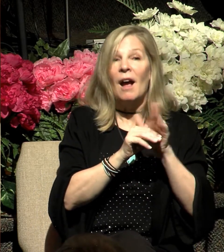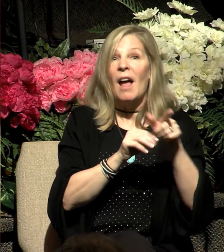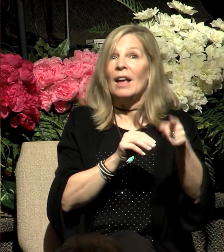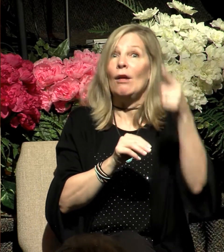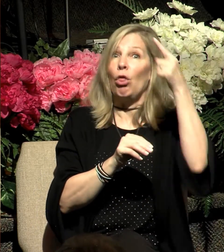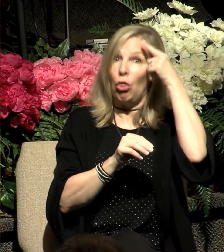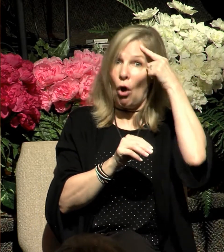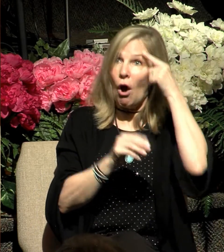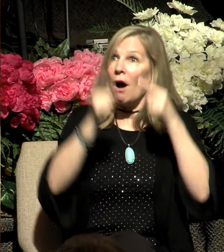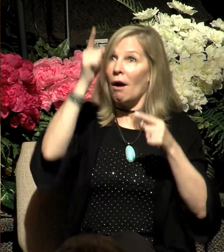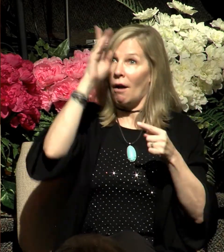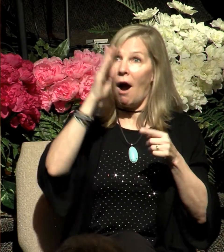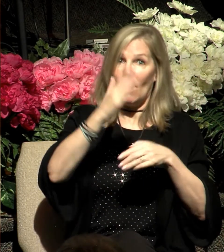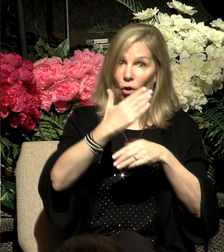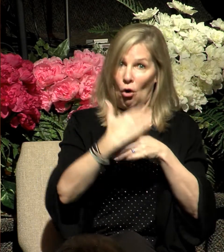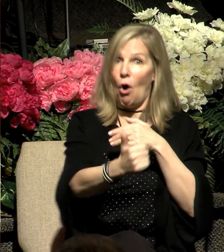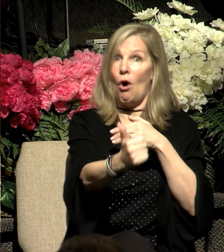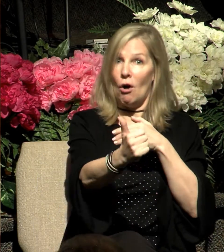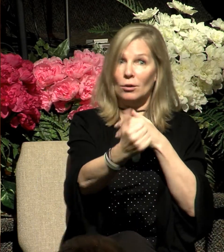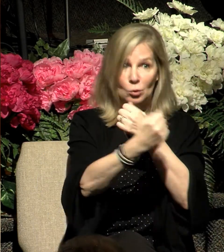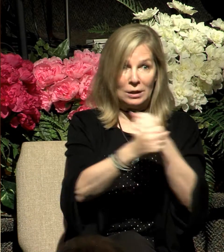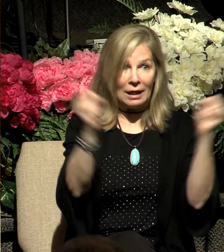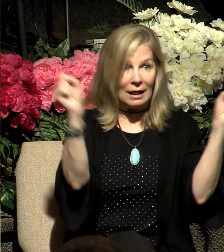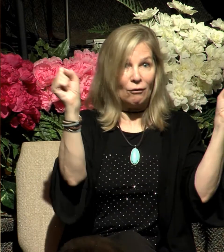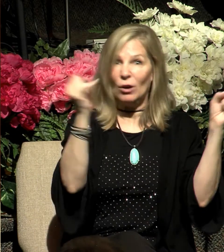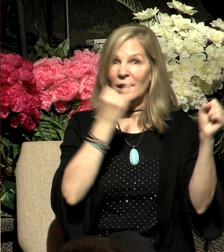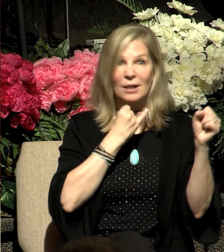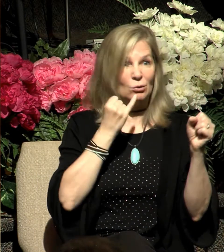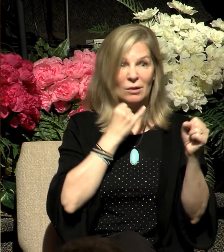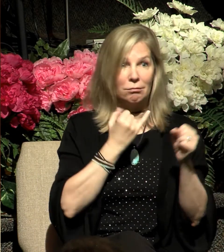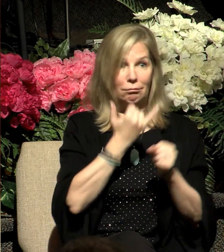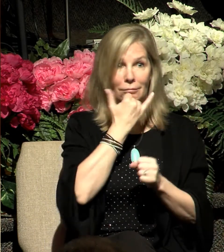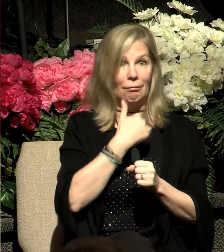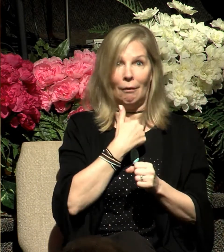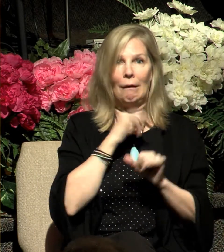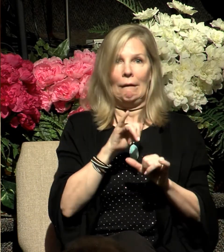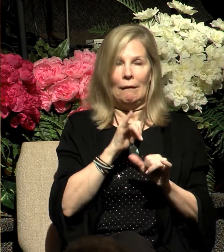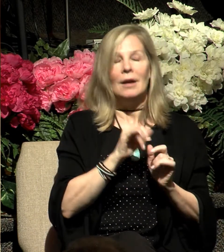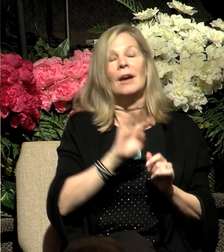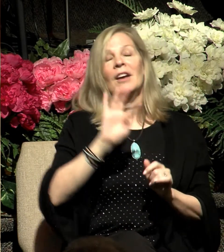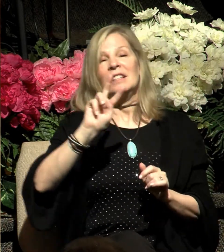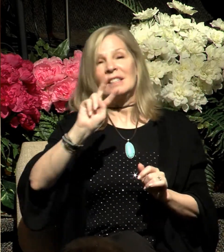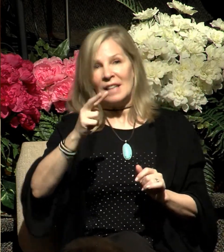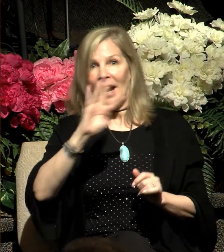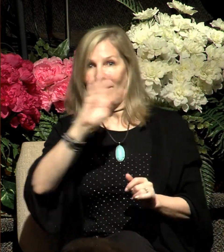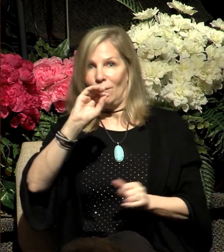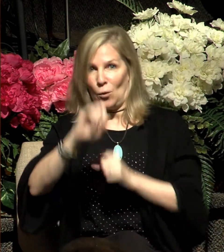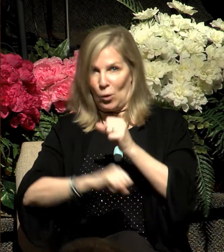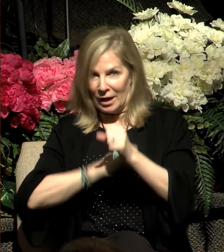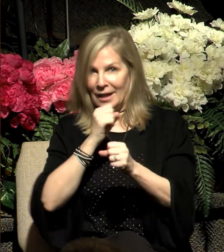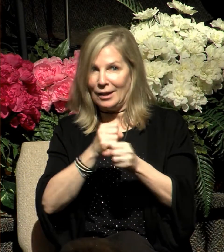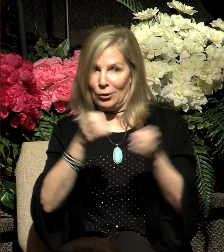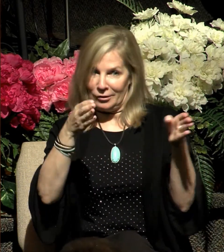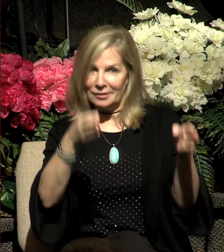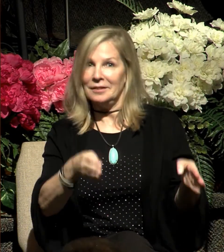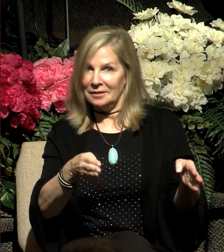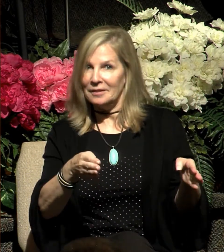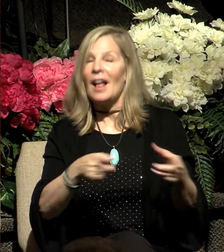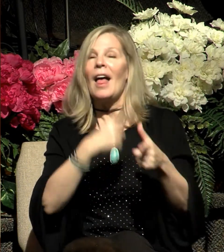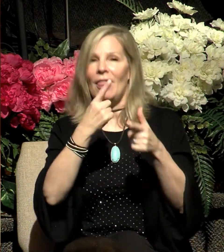called him to deliver Israel. And then the second 40 years of his life in Midian when God had called him to deliver Israel. They